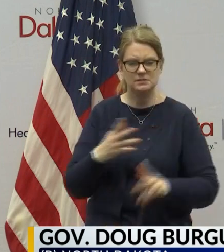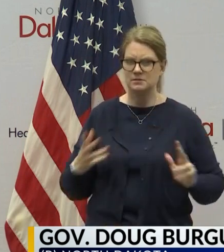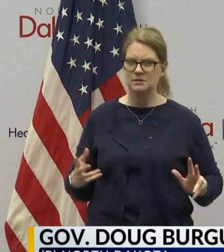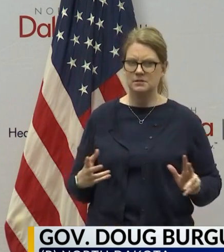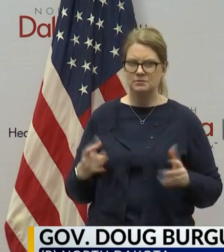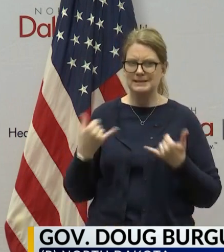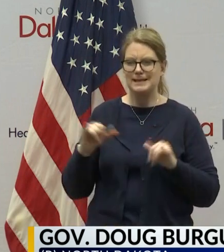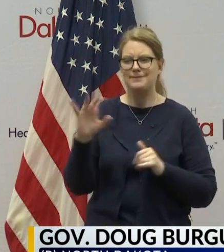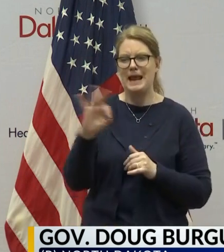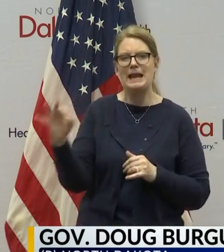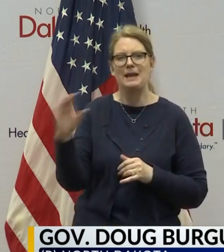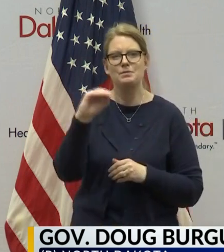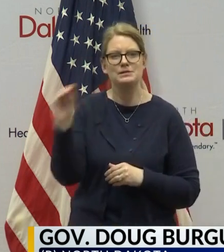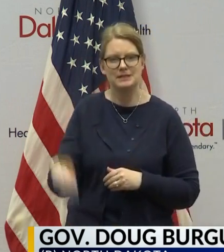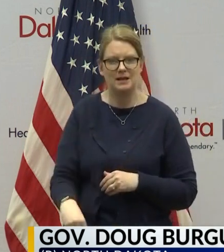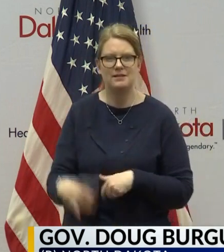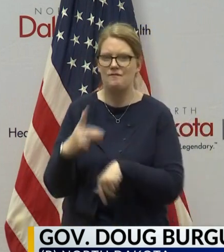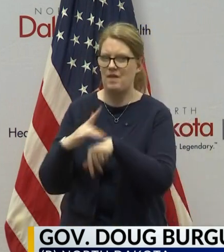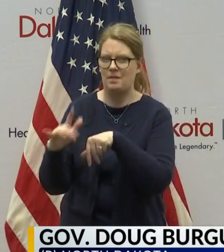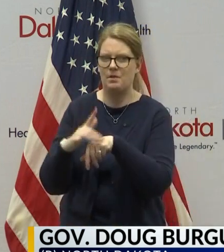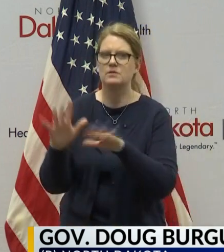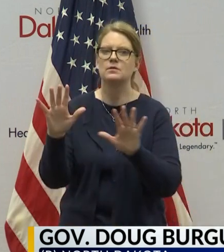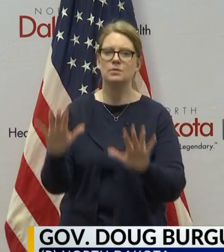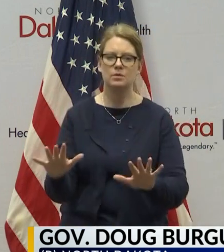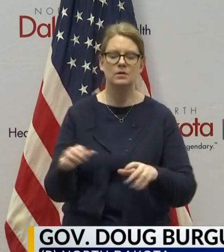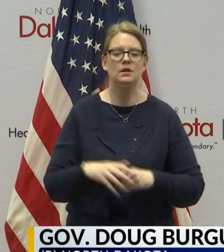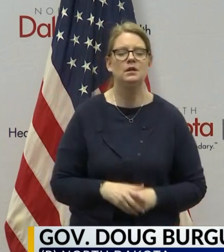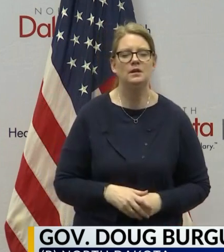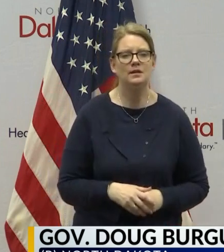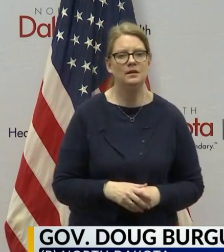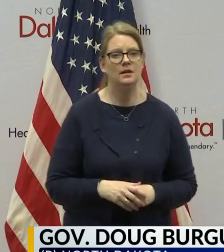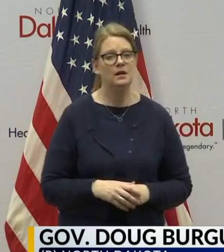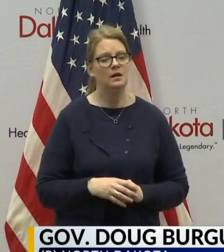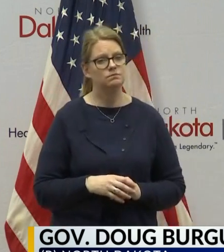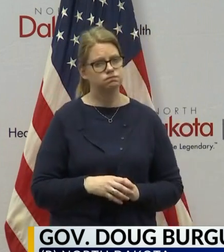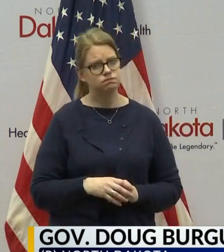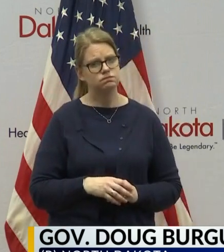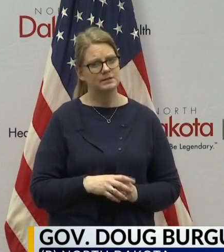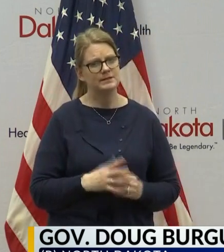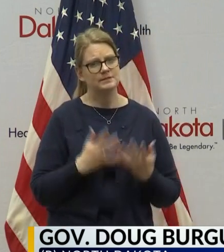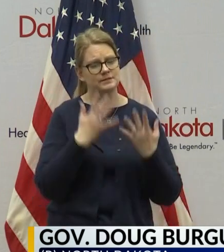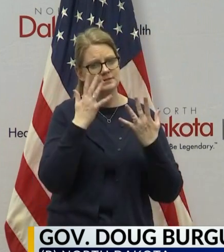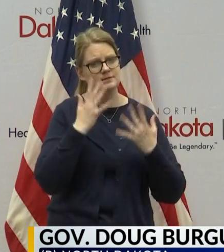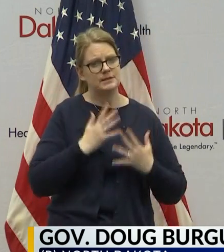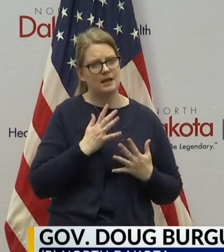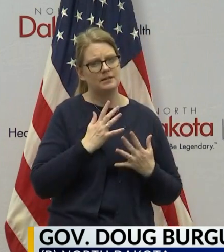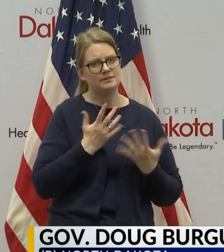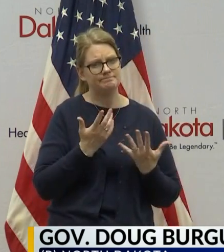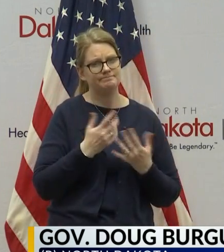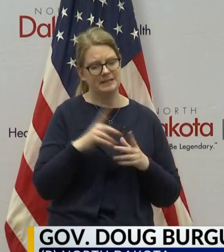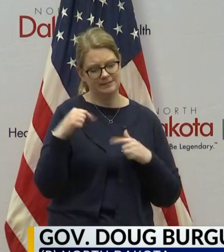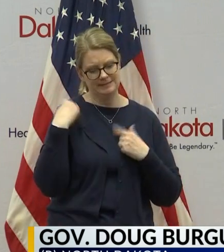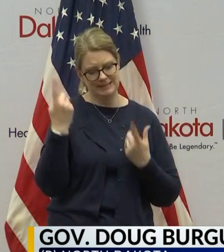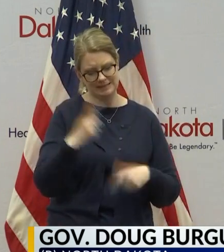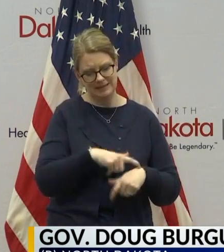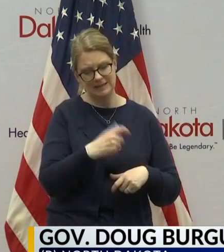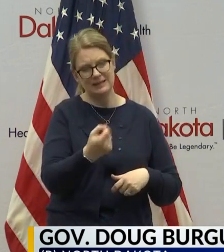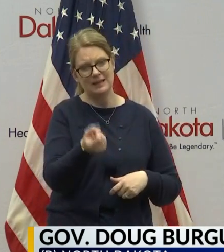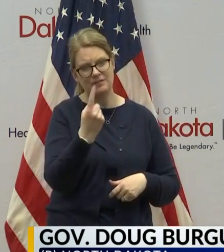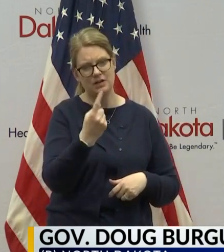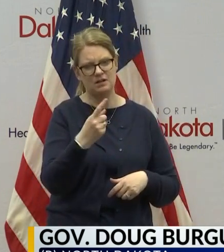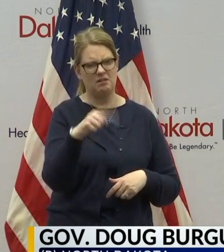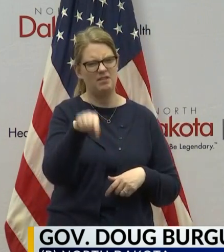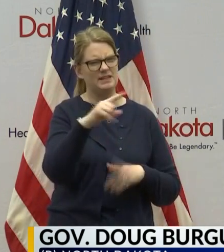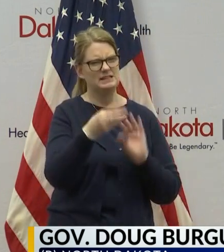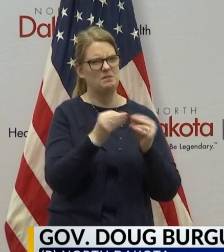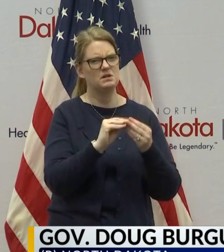positioned. One thing, sadly, in today's report we did since our 11 o'clock, all these numbers are through the